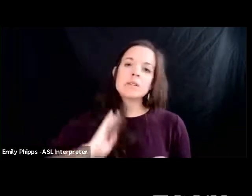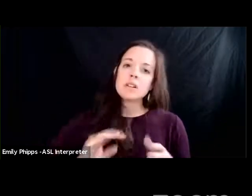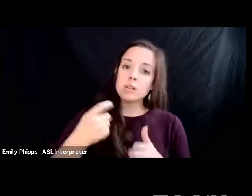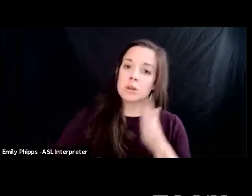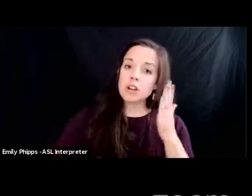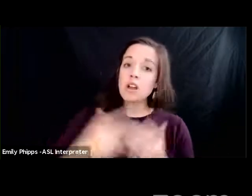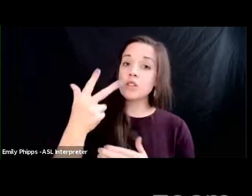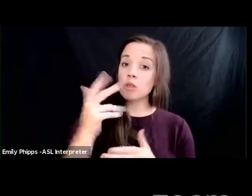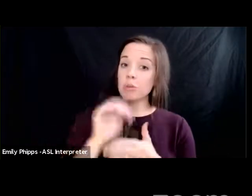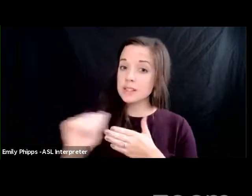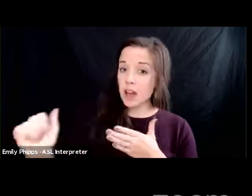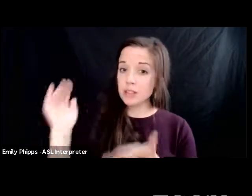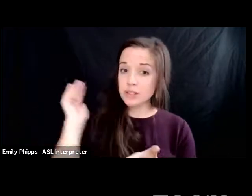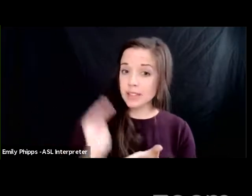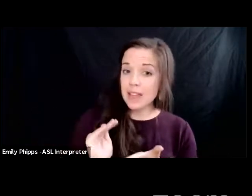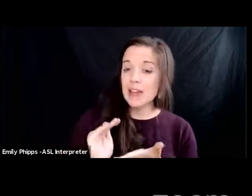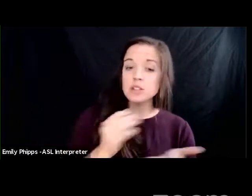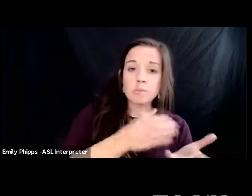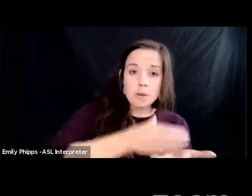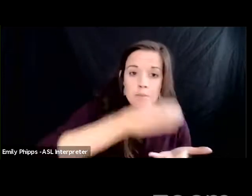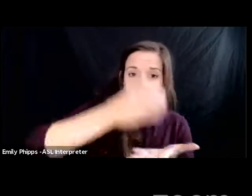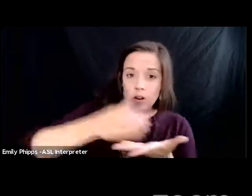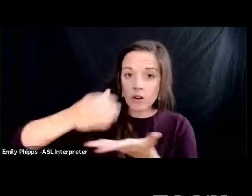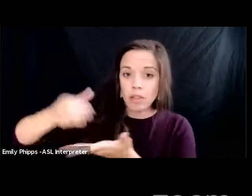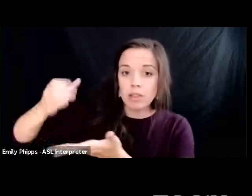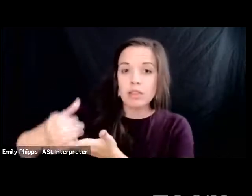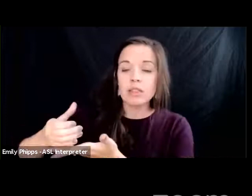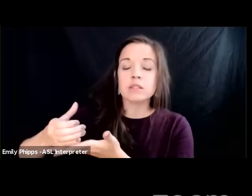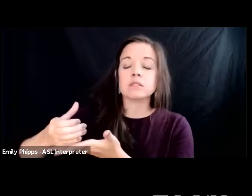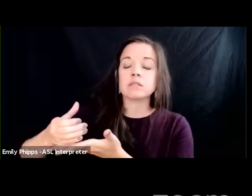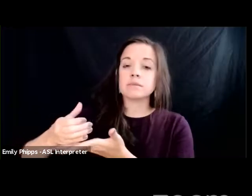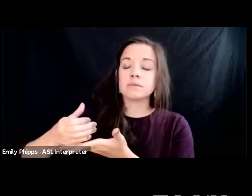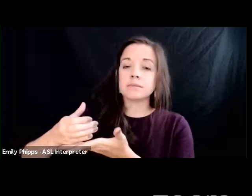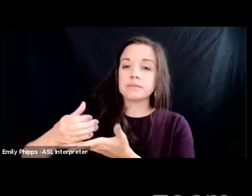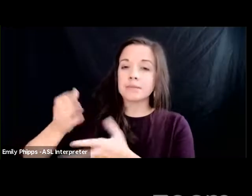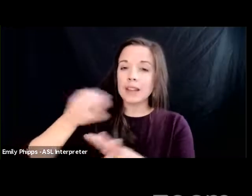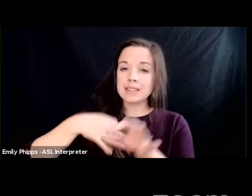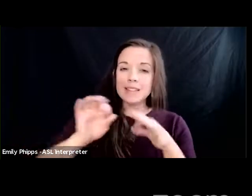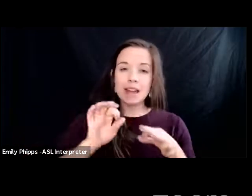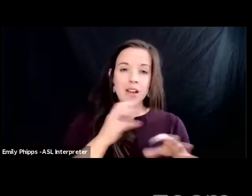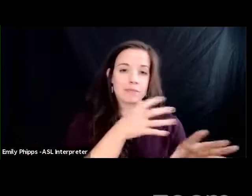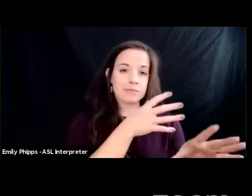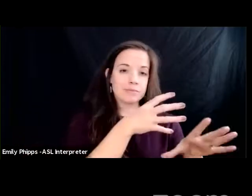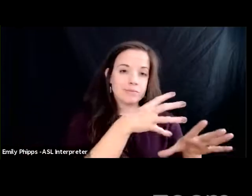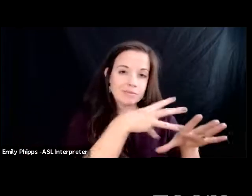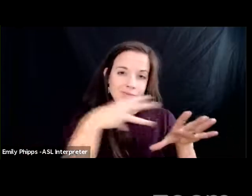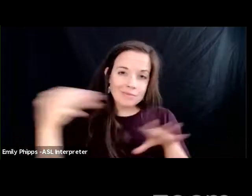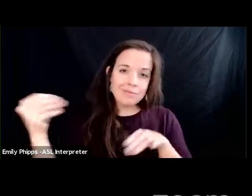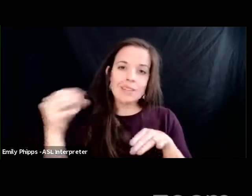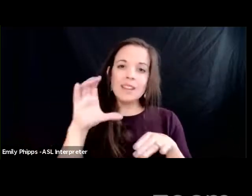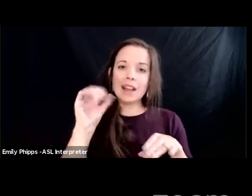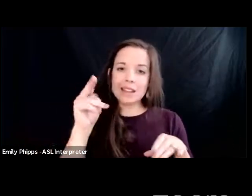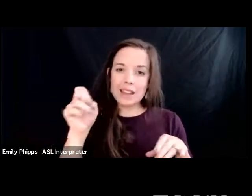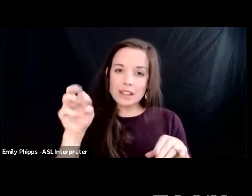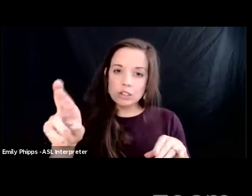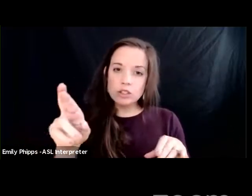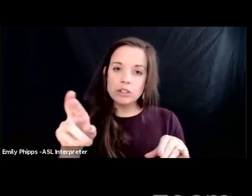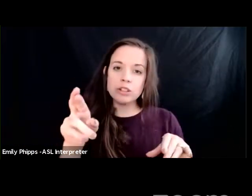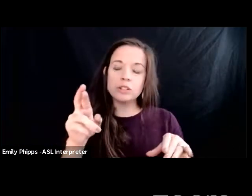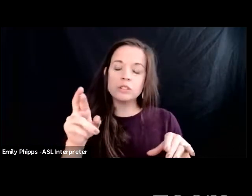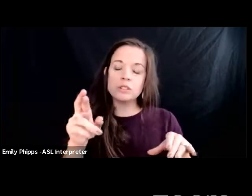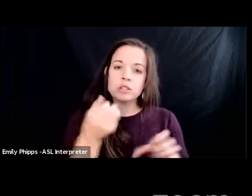barrel if instead of extracting the the cancer causing toxic foundation waters